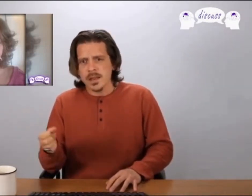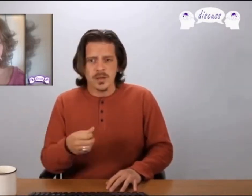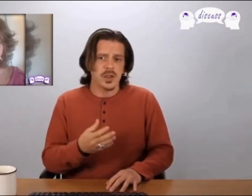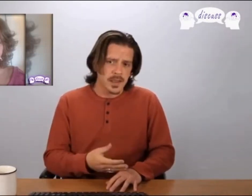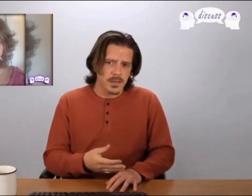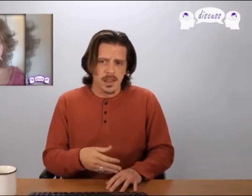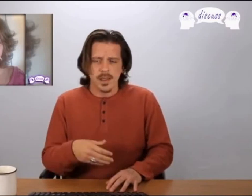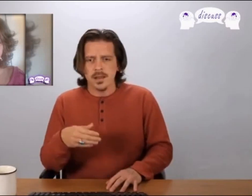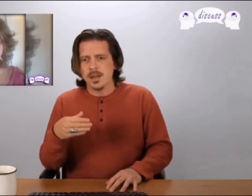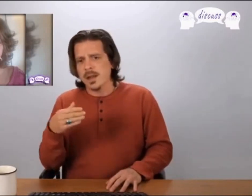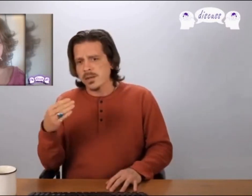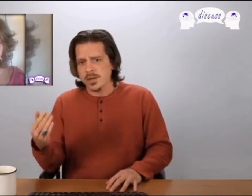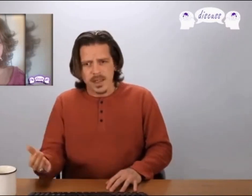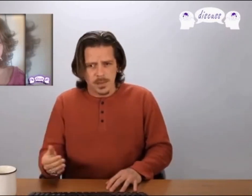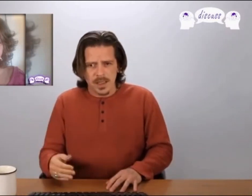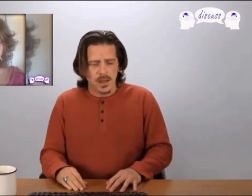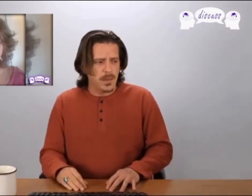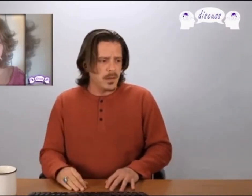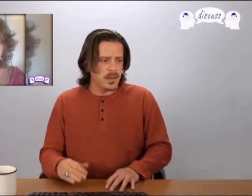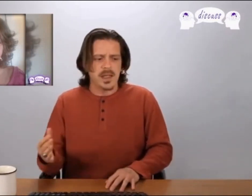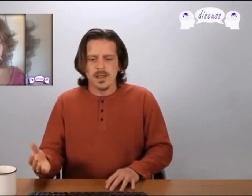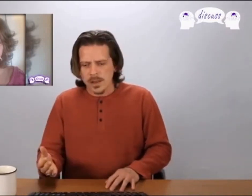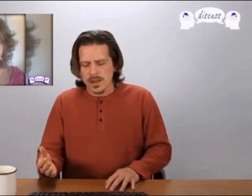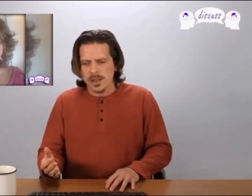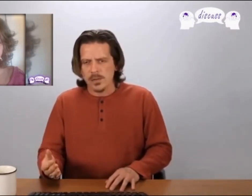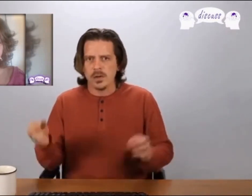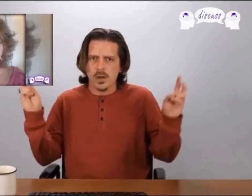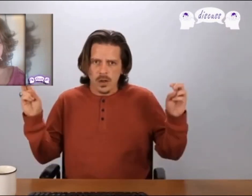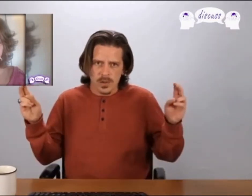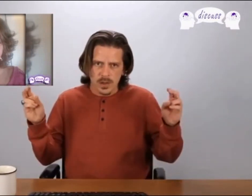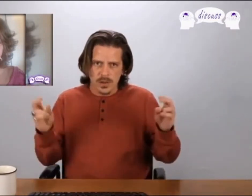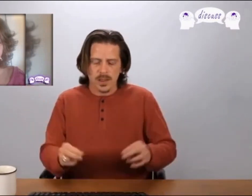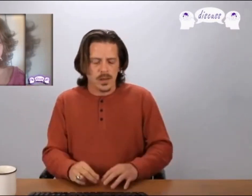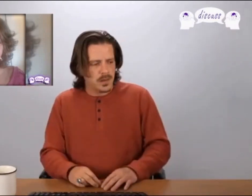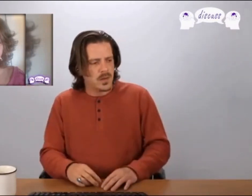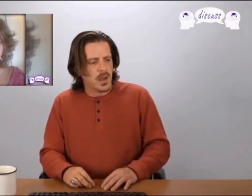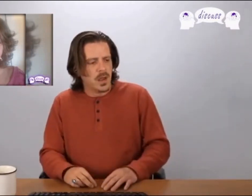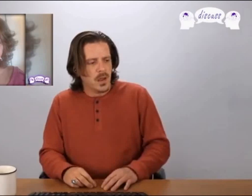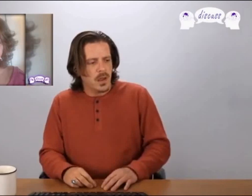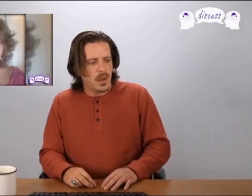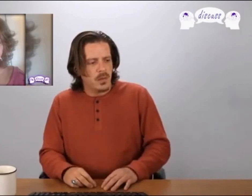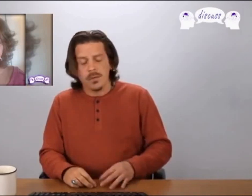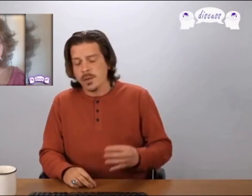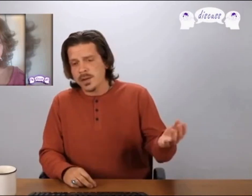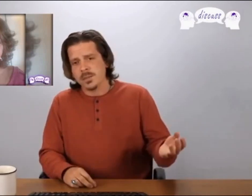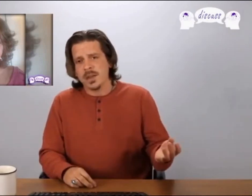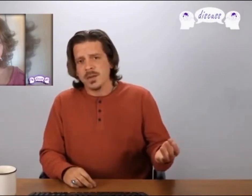this she did have a gun there were strange men coming here staying with them that were armed security guards one of which is believed to be